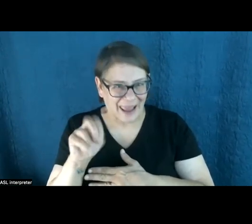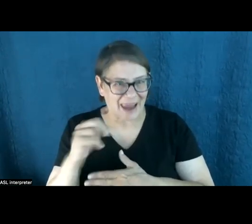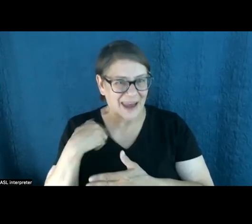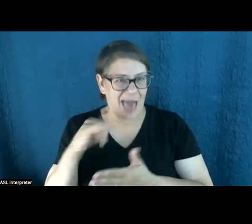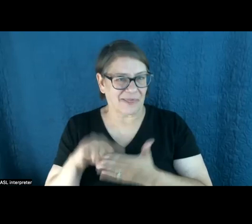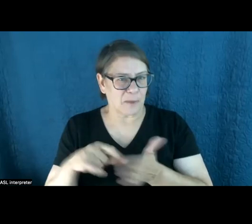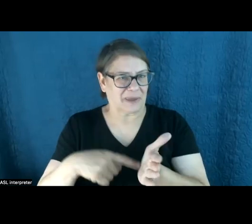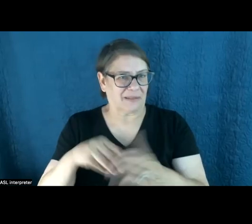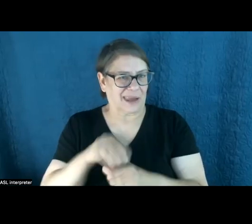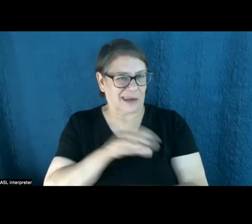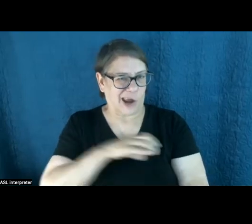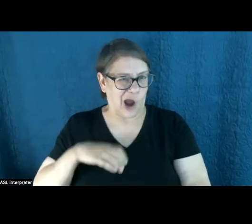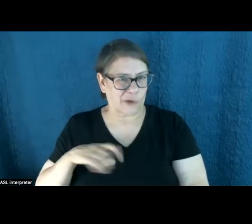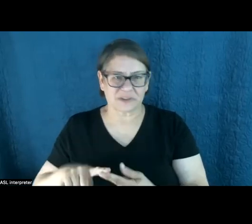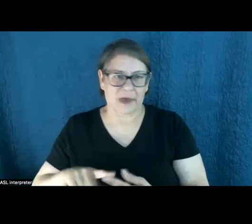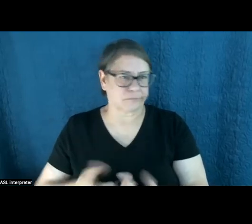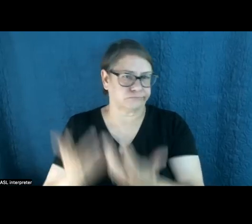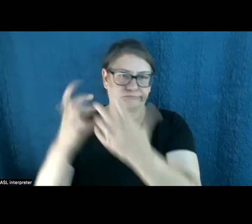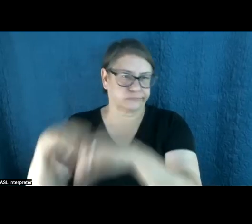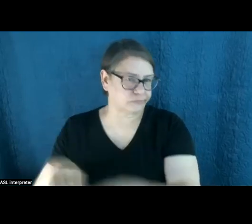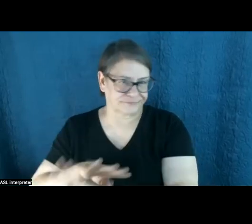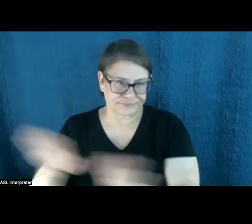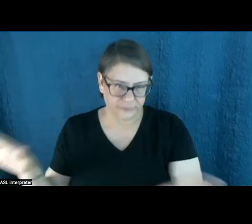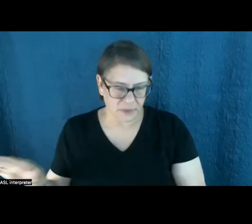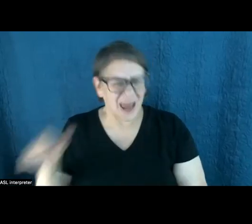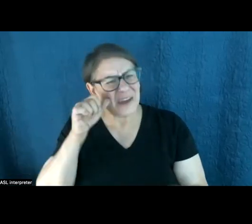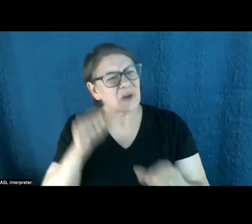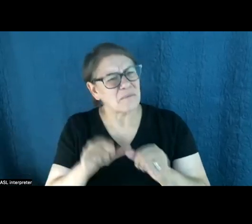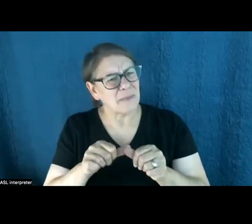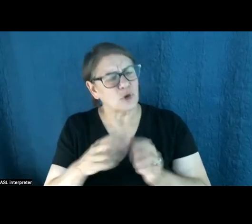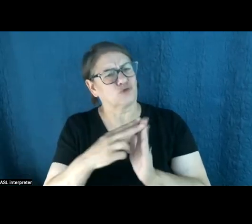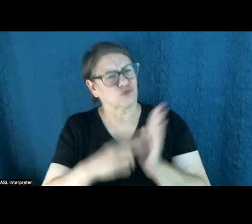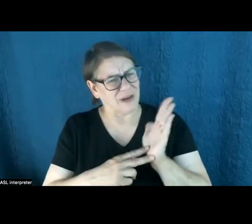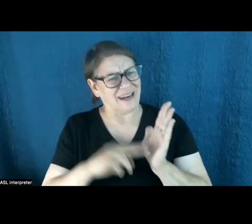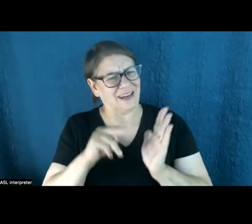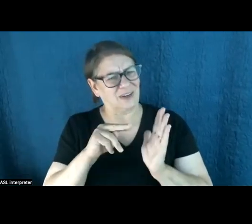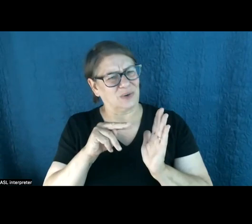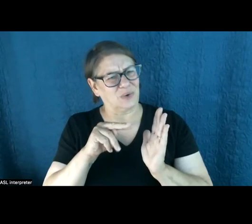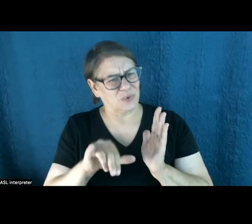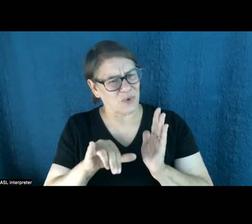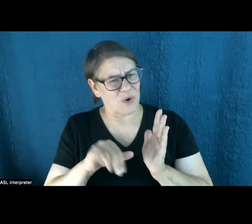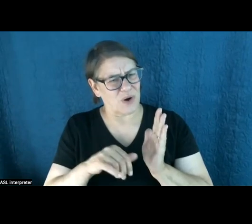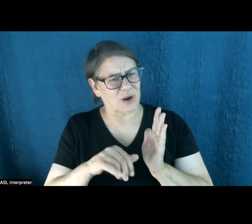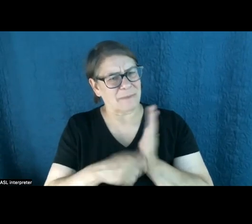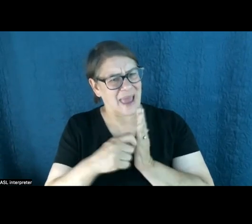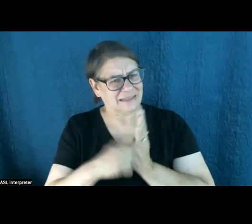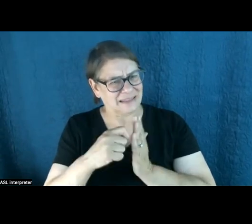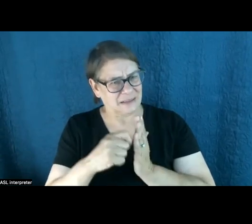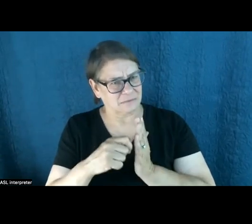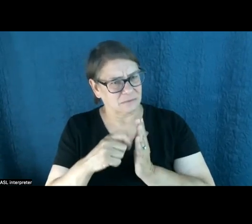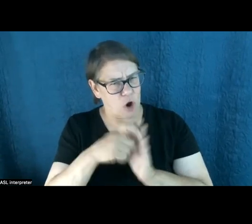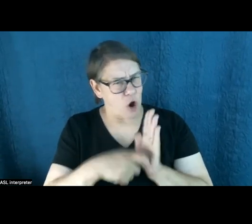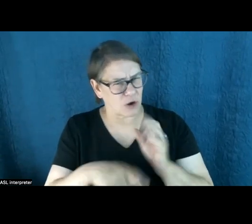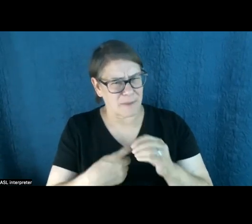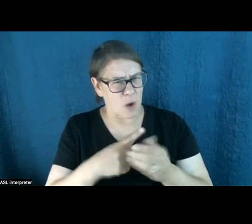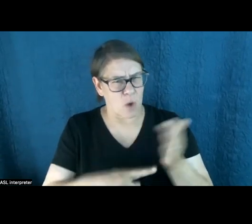Congress that ultimately went down in flames, and I remember really strongly reading this New York magazine piece, New Yorker magazine piece about what went wrong that was